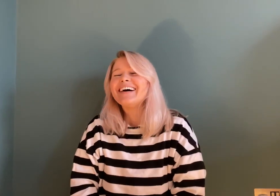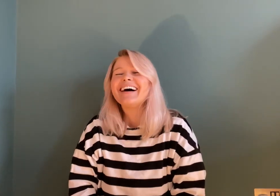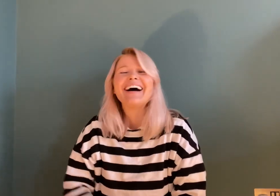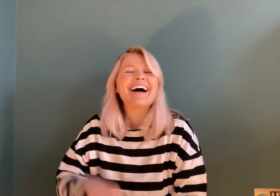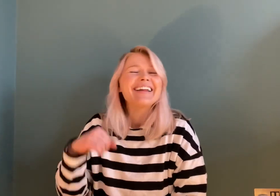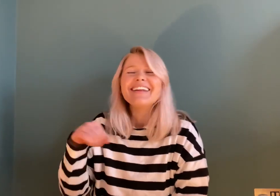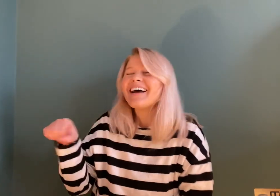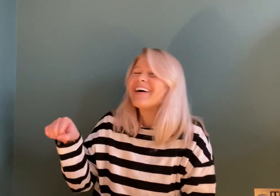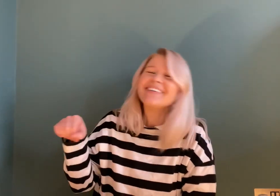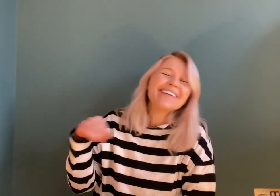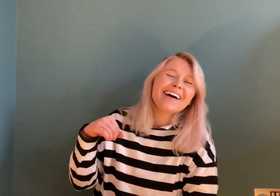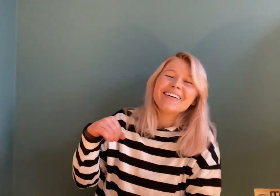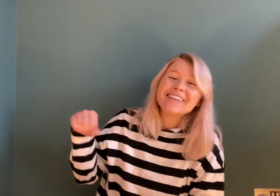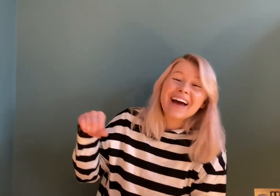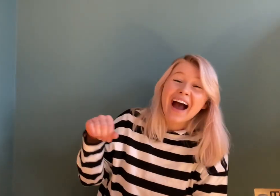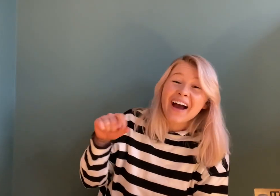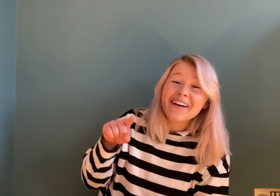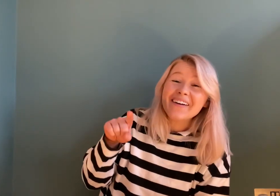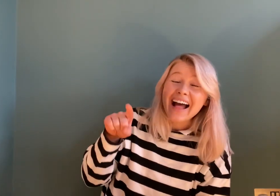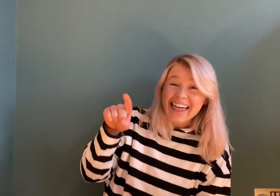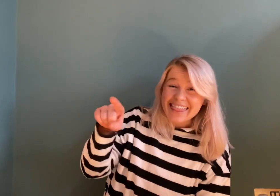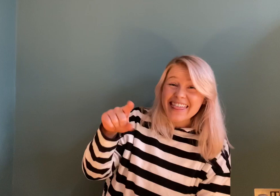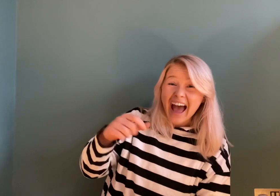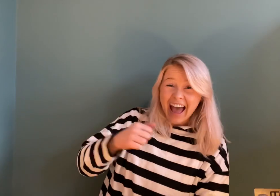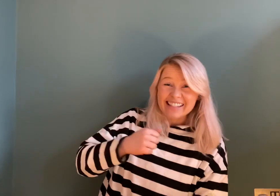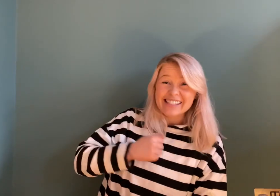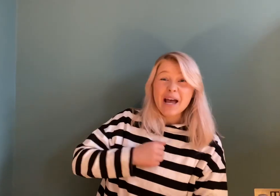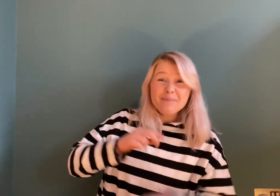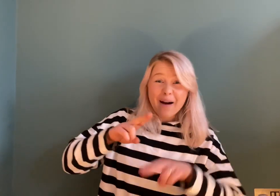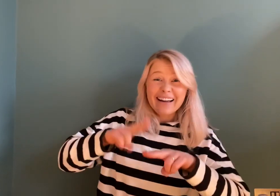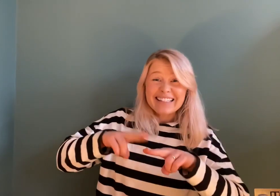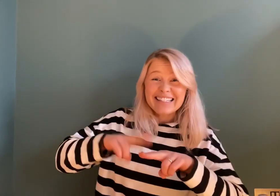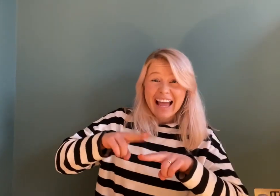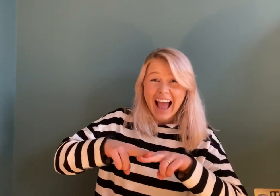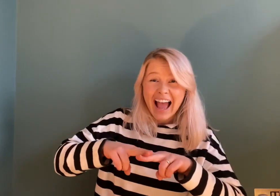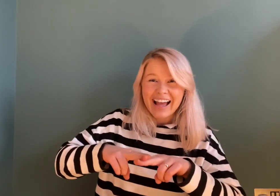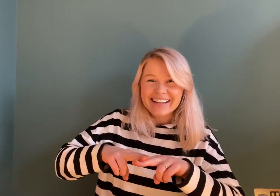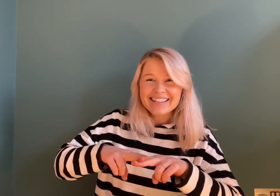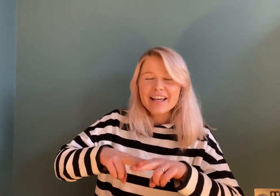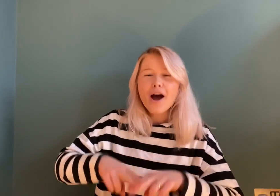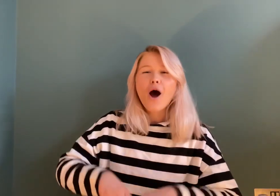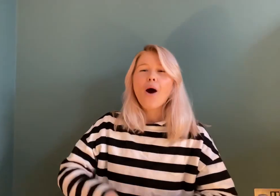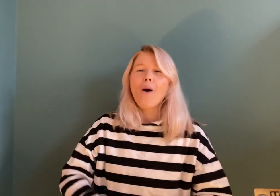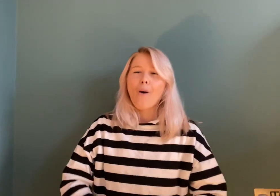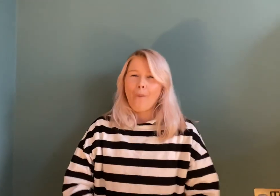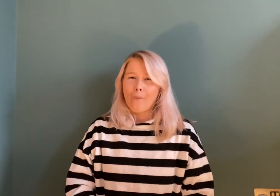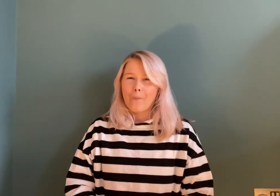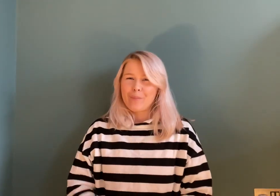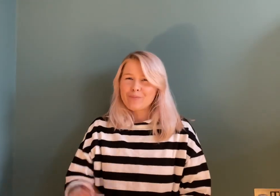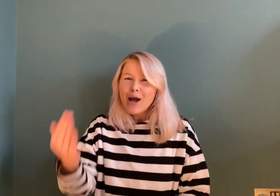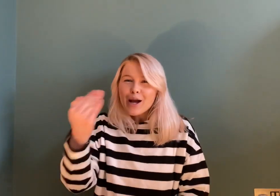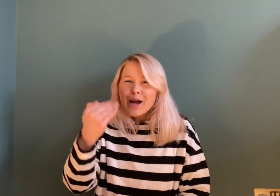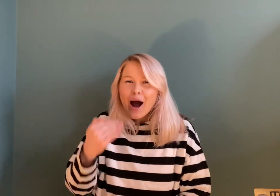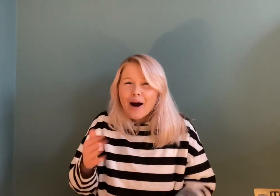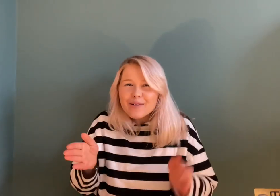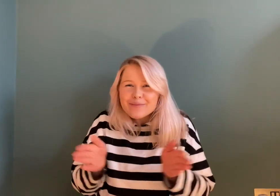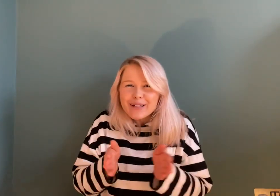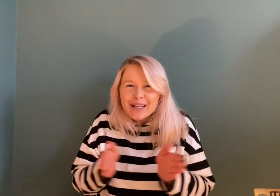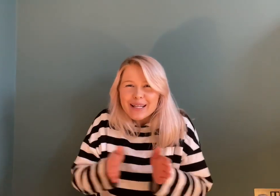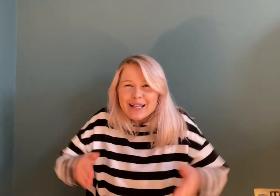no, no, no, that's my dad. Oh, come little